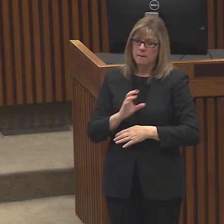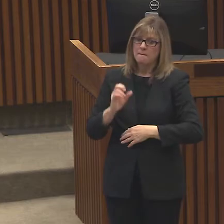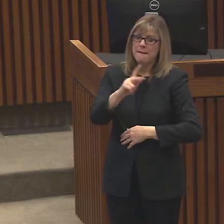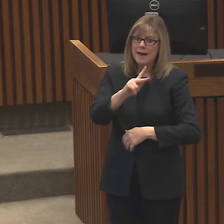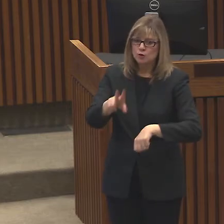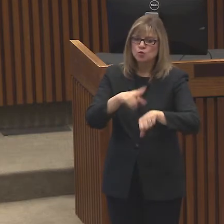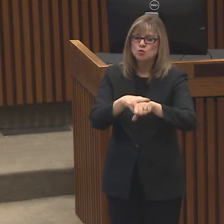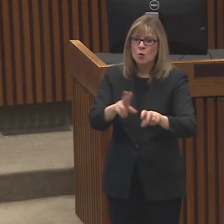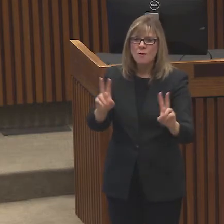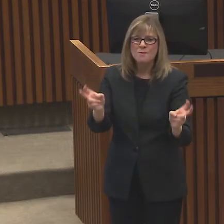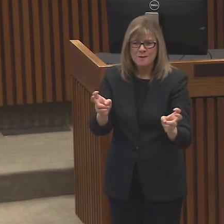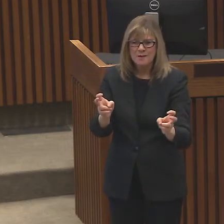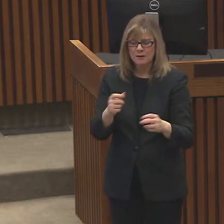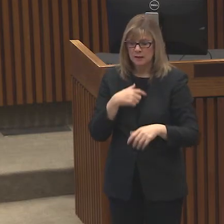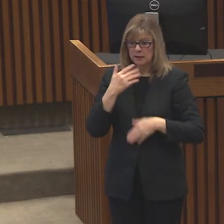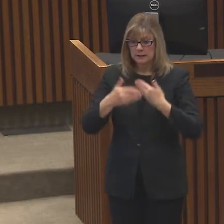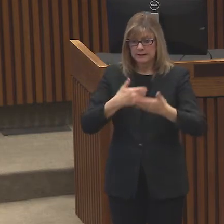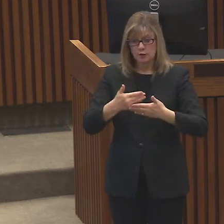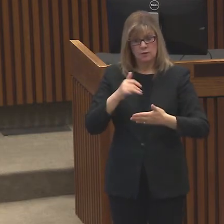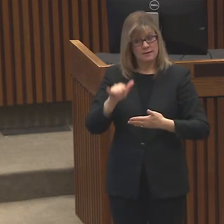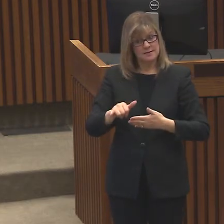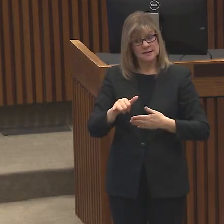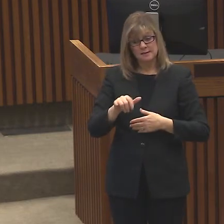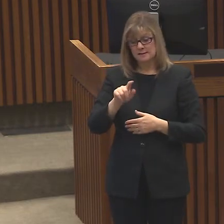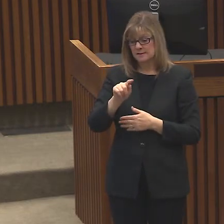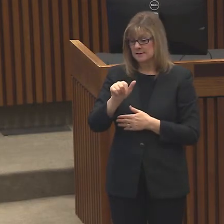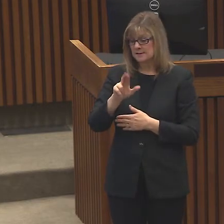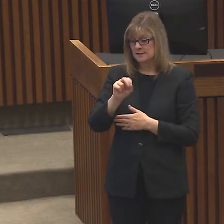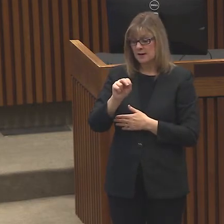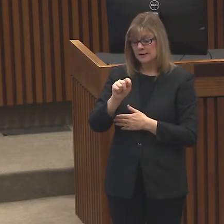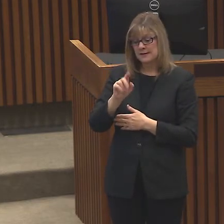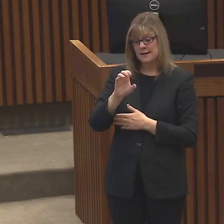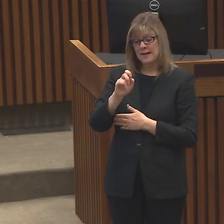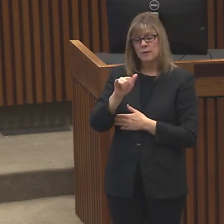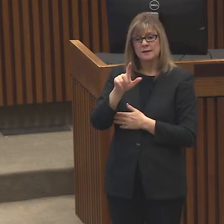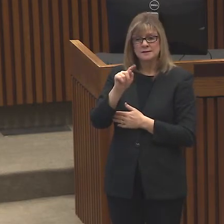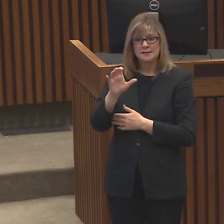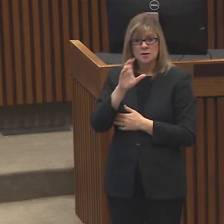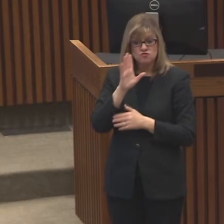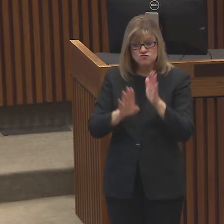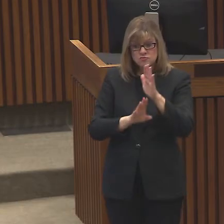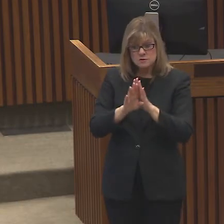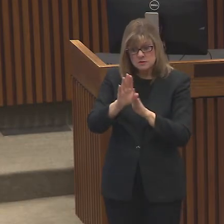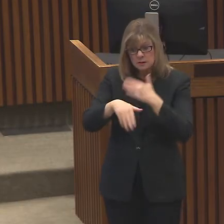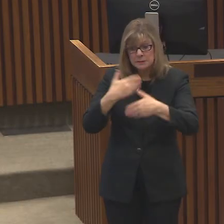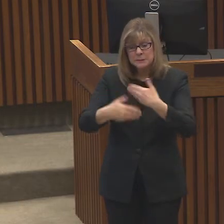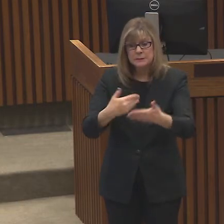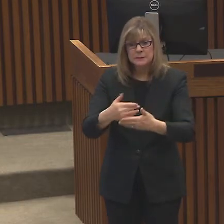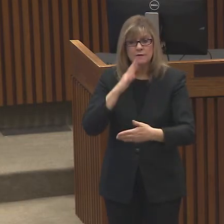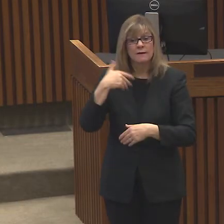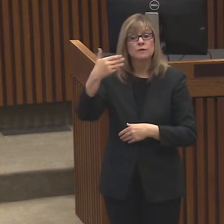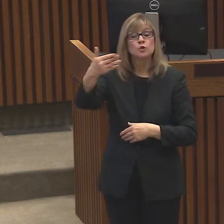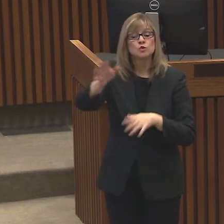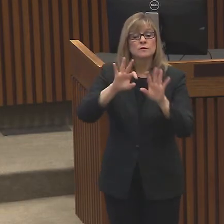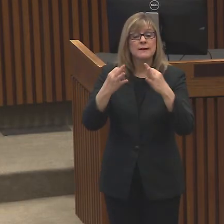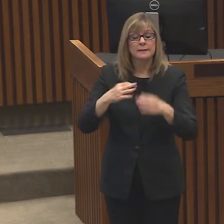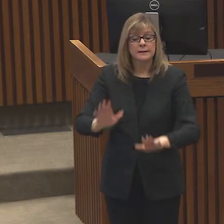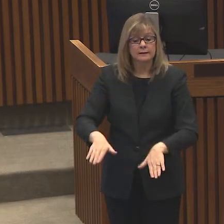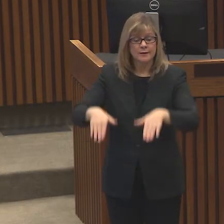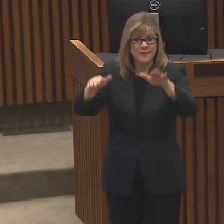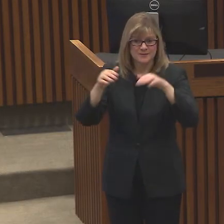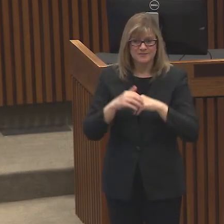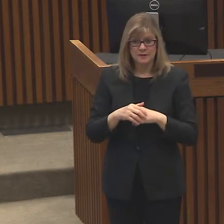continue on the momentous path Tarrant County is forging for future generations. So y'all stay home,